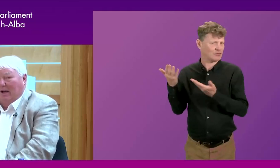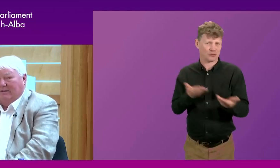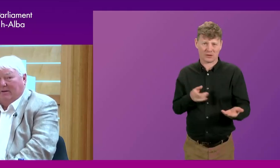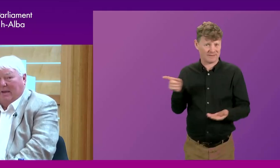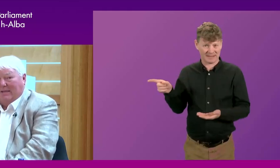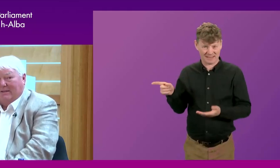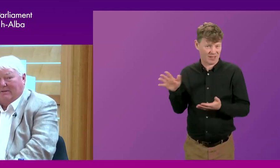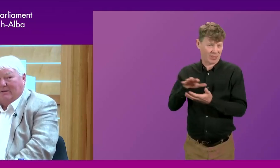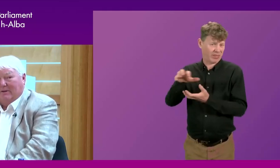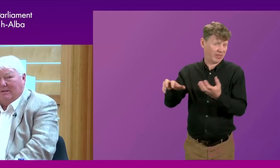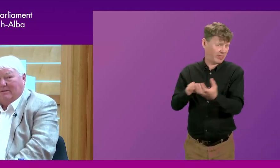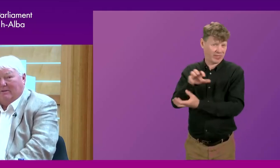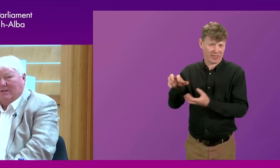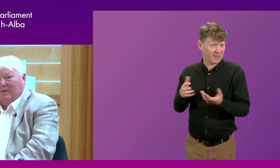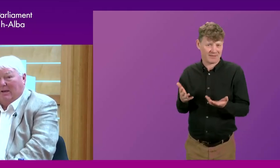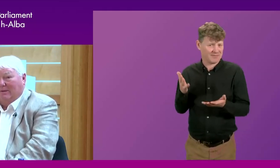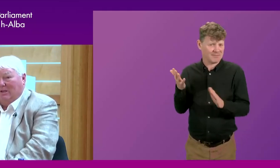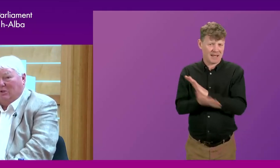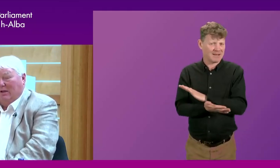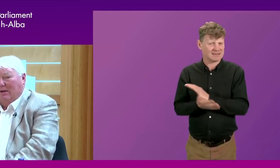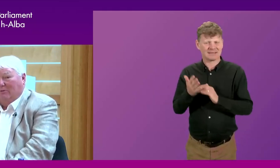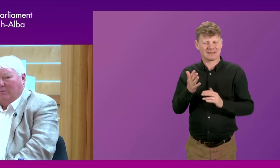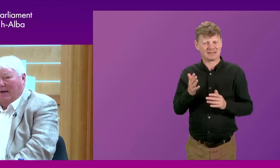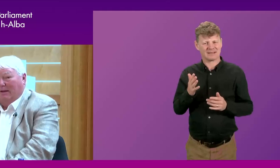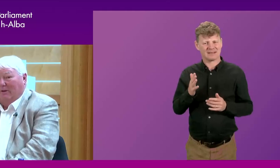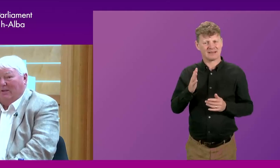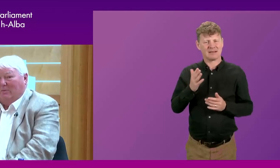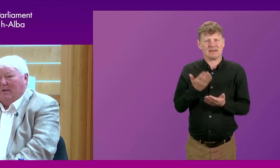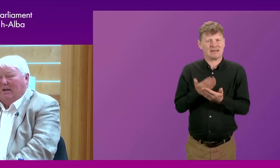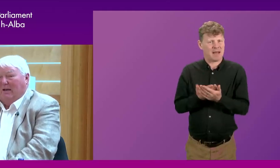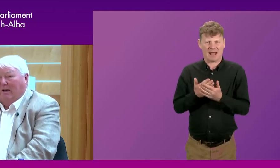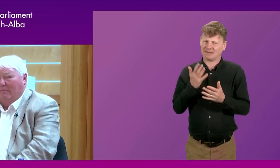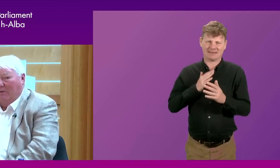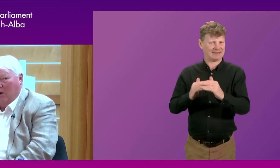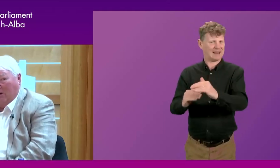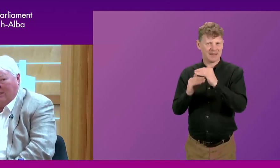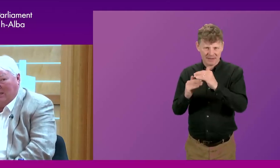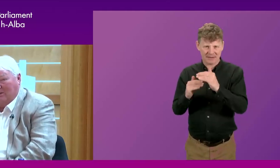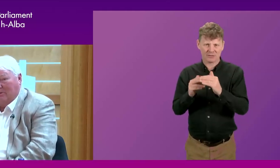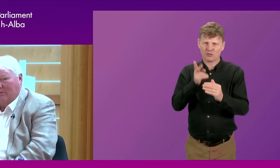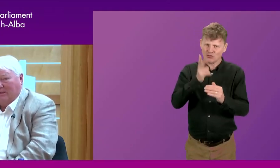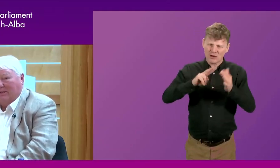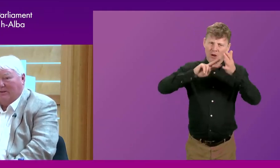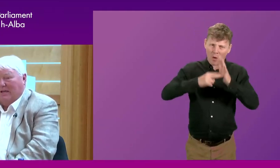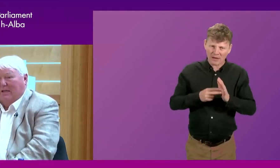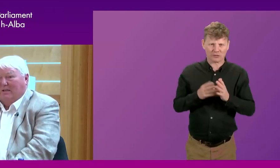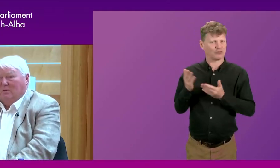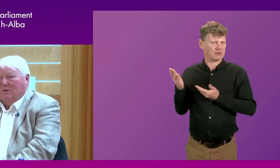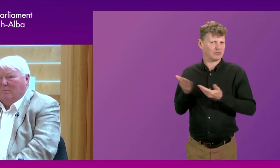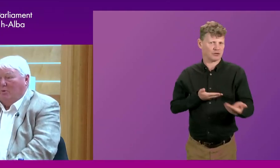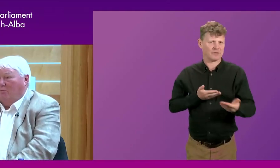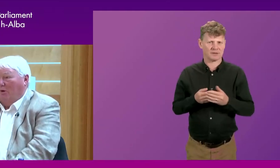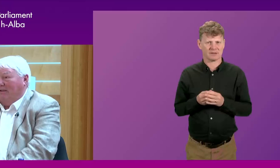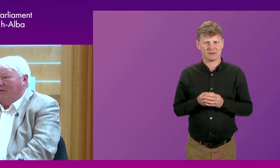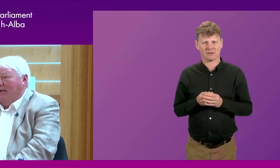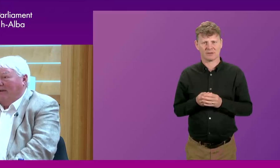and utter mess. There is, there needs to be a limitation of demand, and there needs to be a, a reorganization of, of the service to,